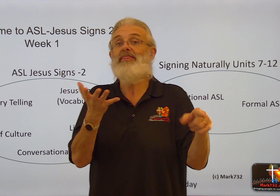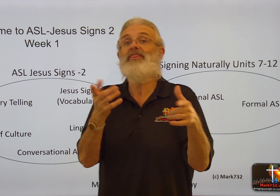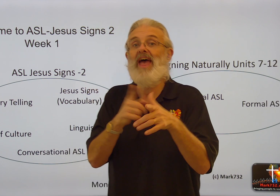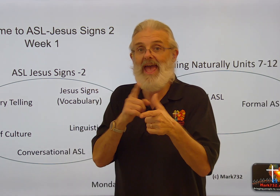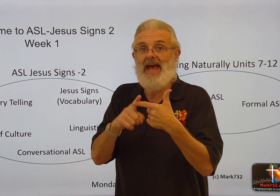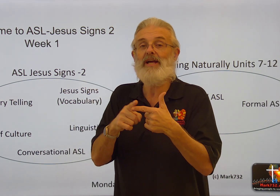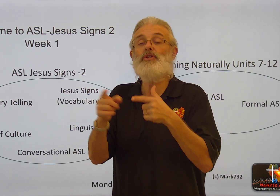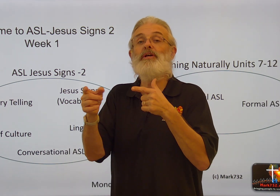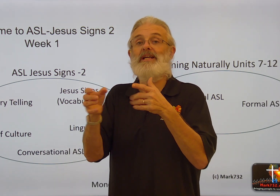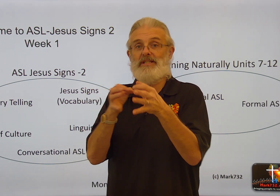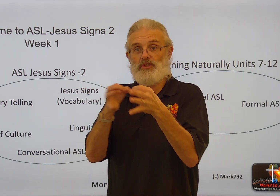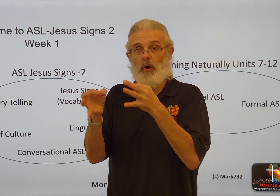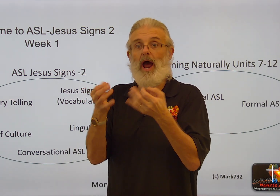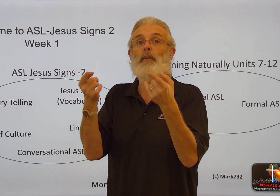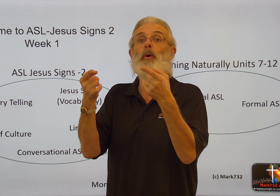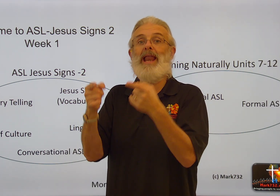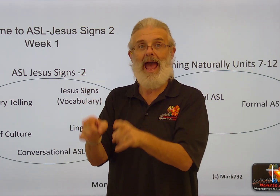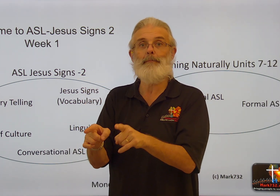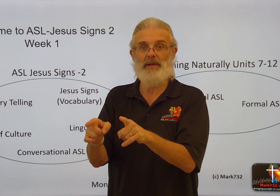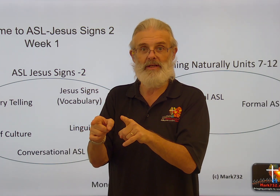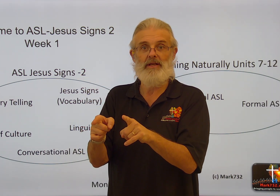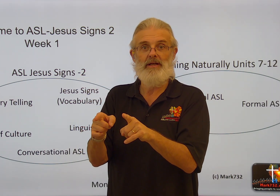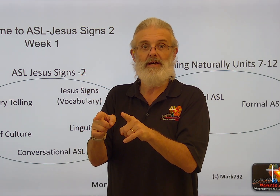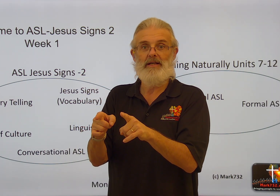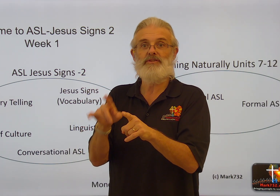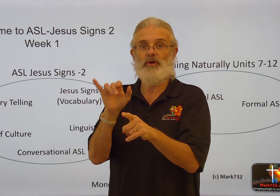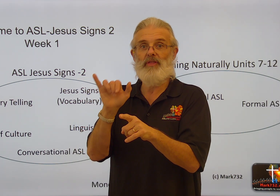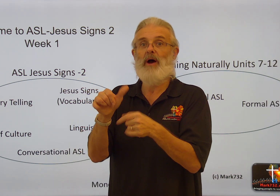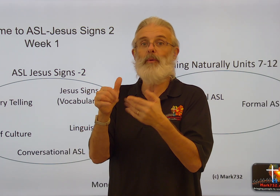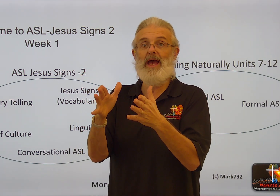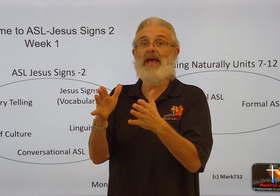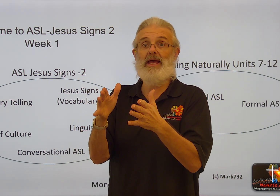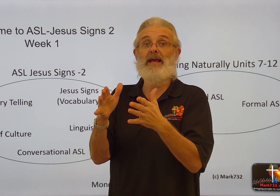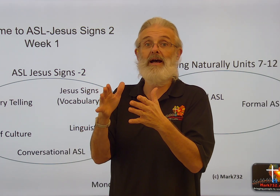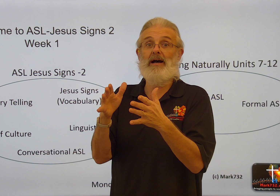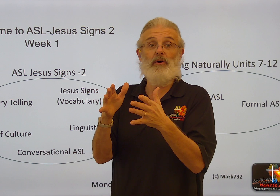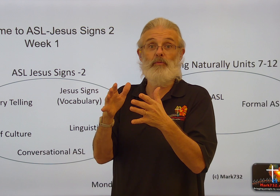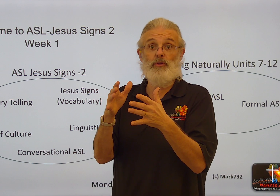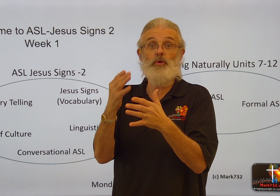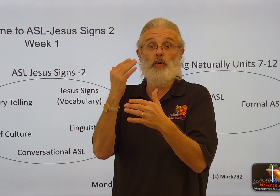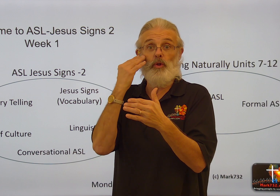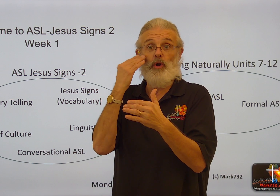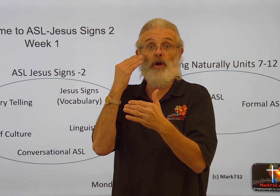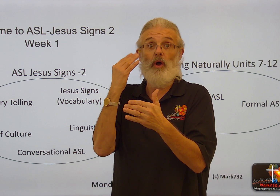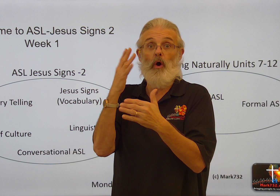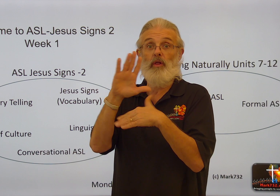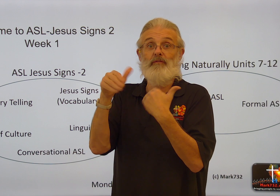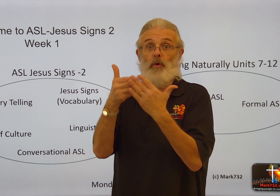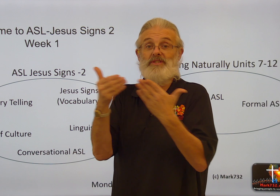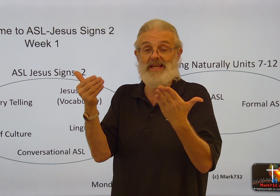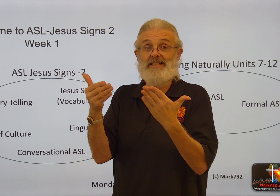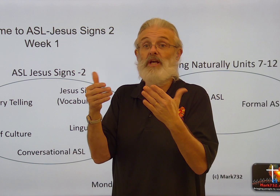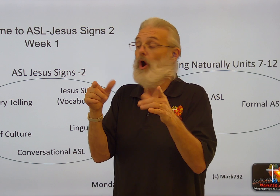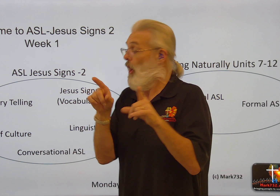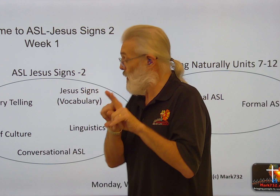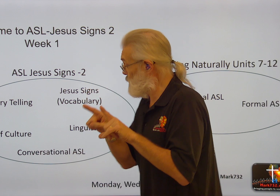then you can describe what happened. And so that way, you will learn all of those things. Also,